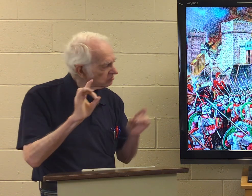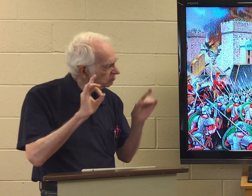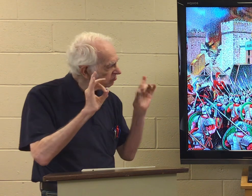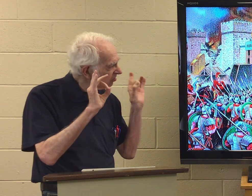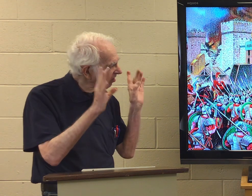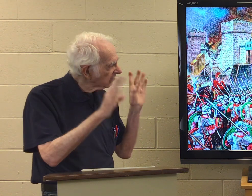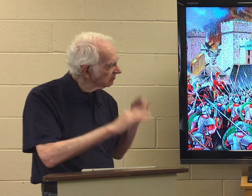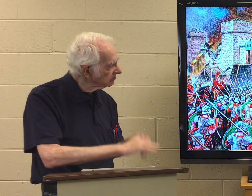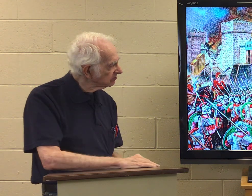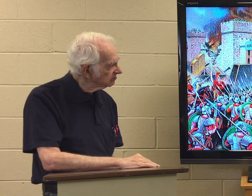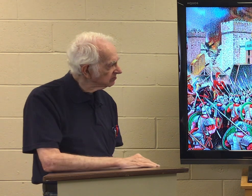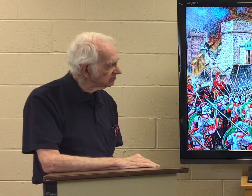It was awful. awful.